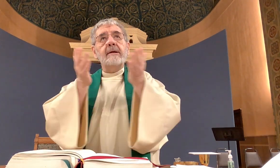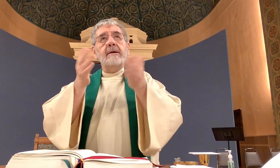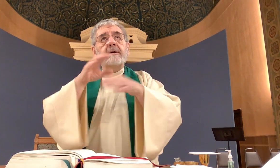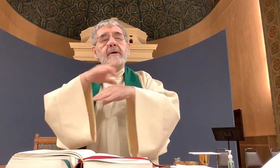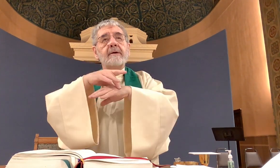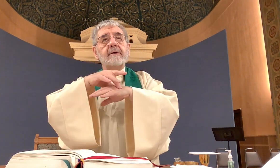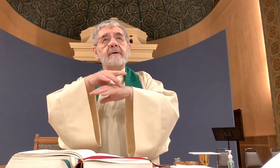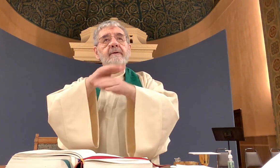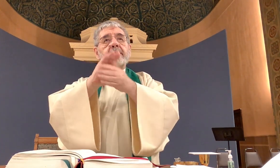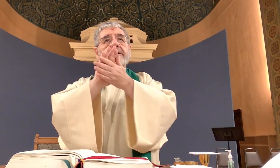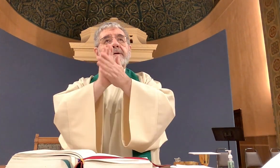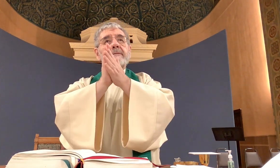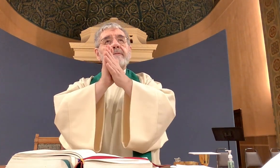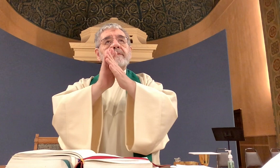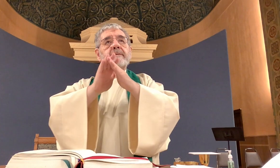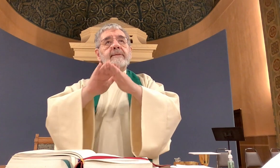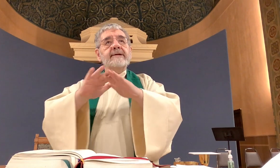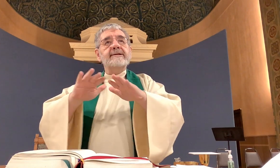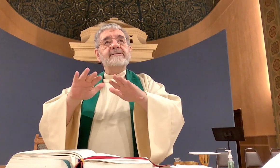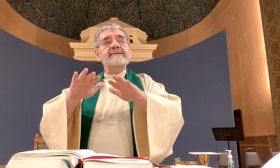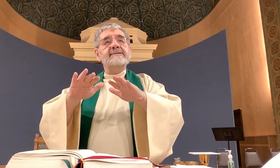we pray our world finds peace